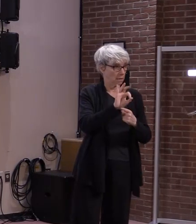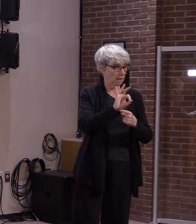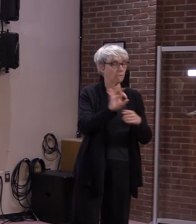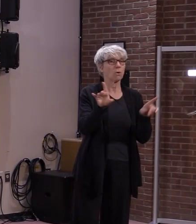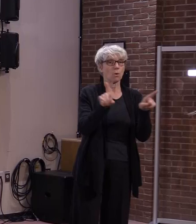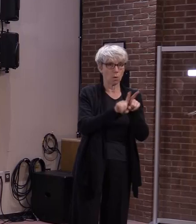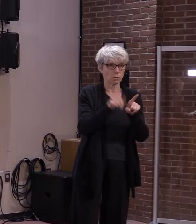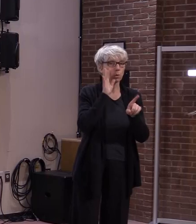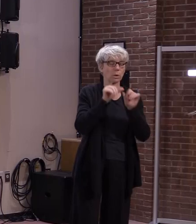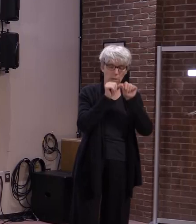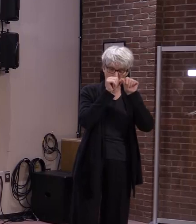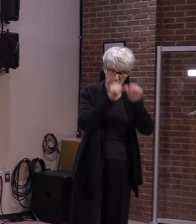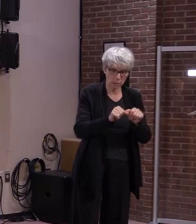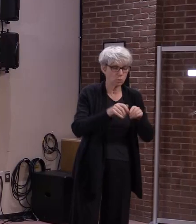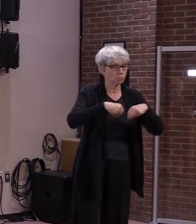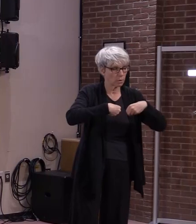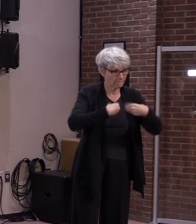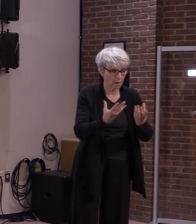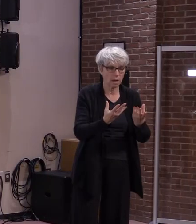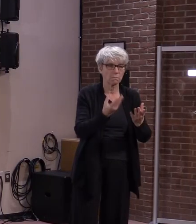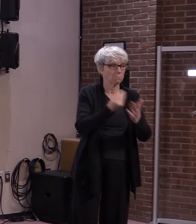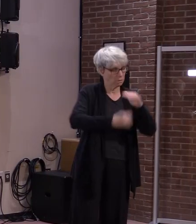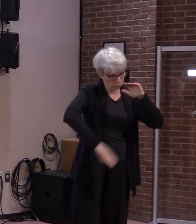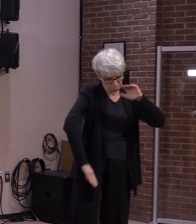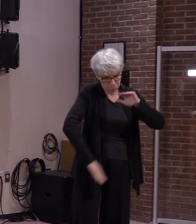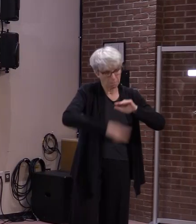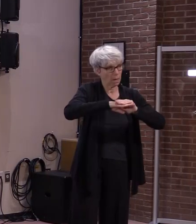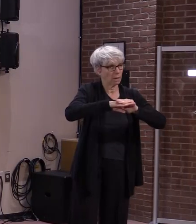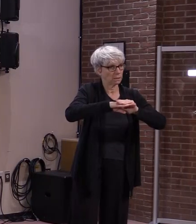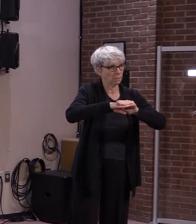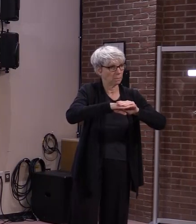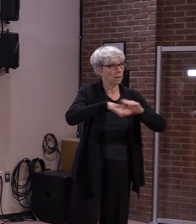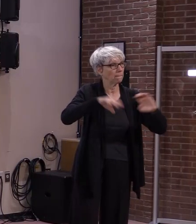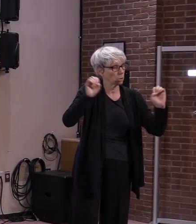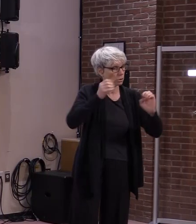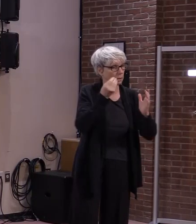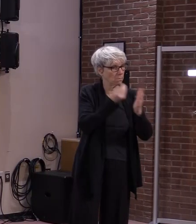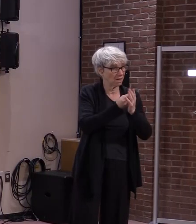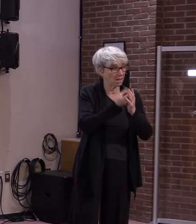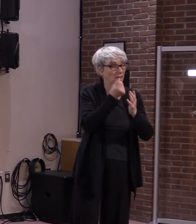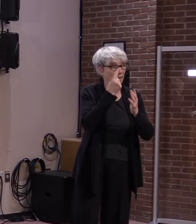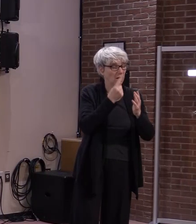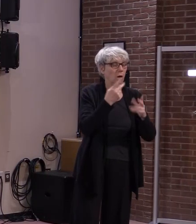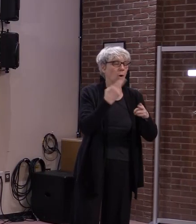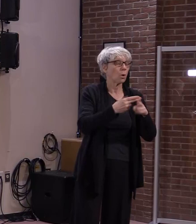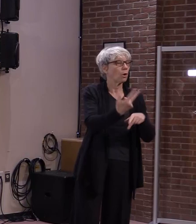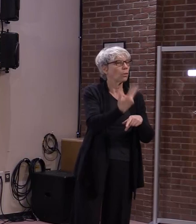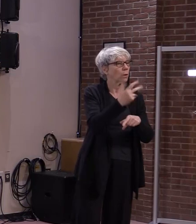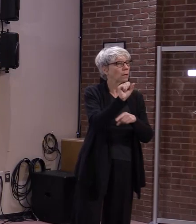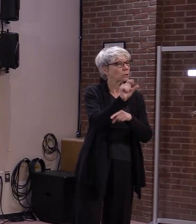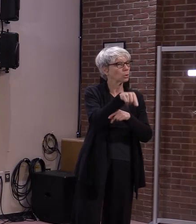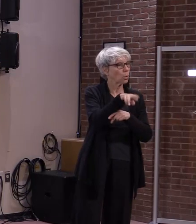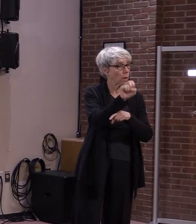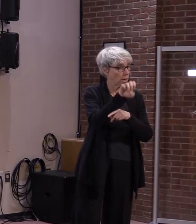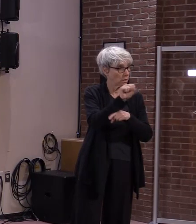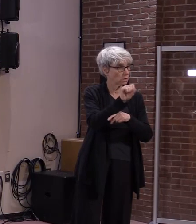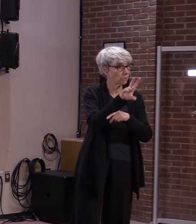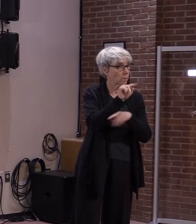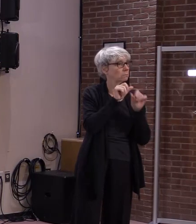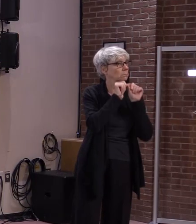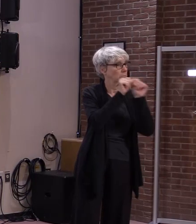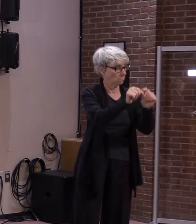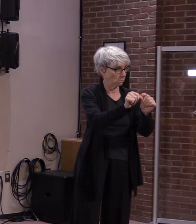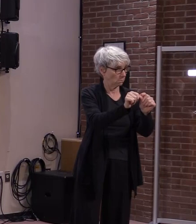be able to continue offering the maximum emergency allotment of three squares Vermont benefits. These